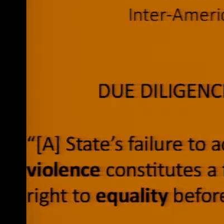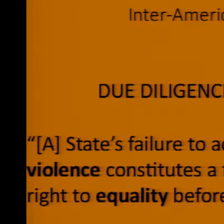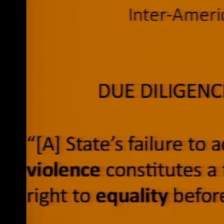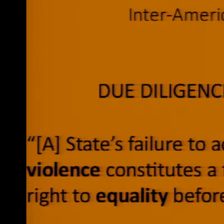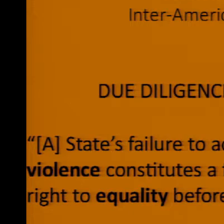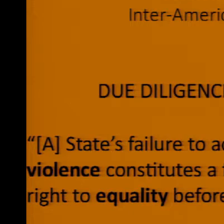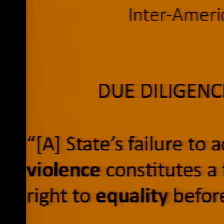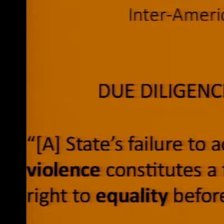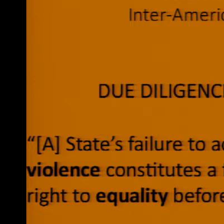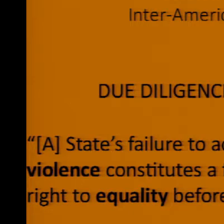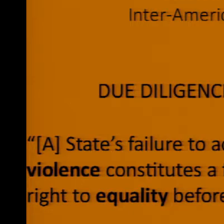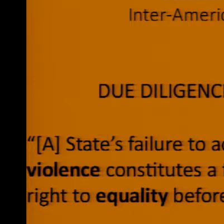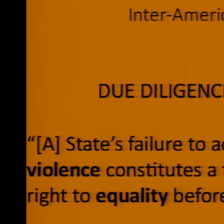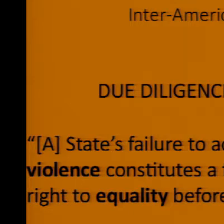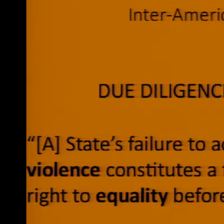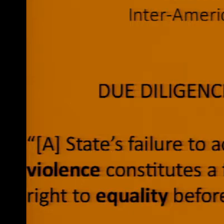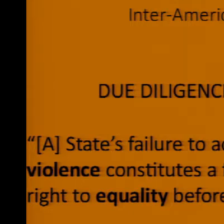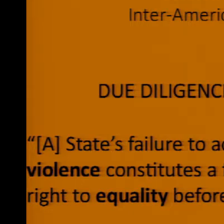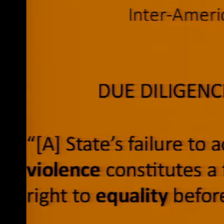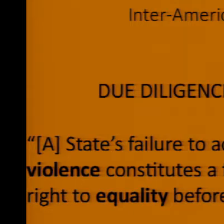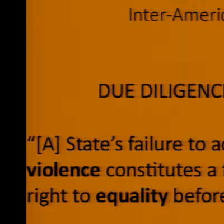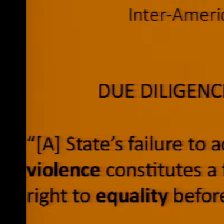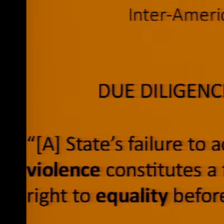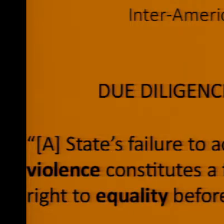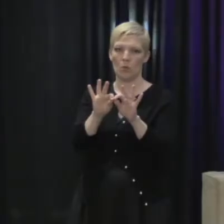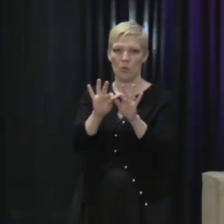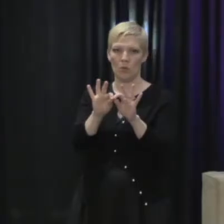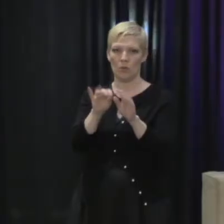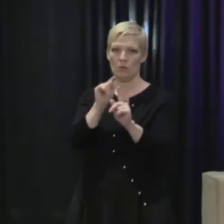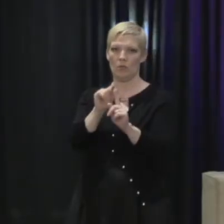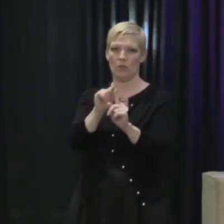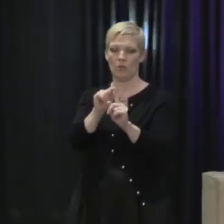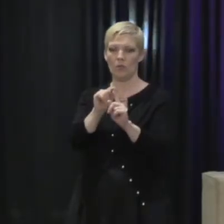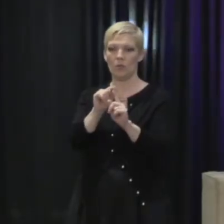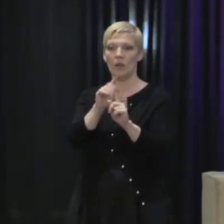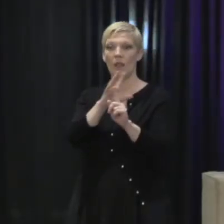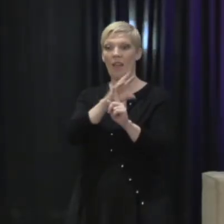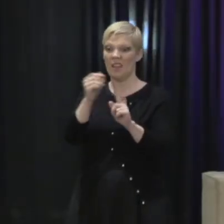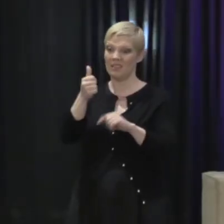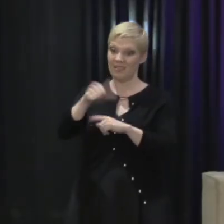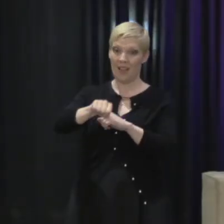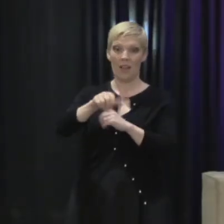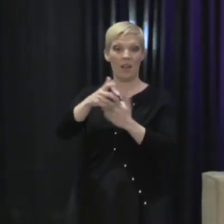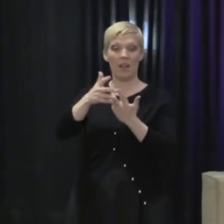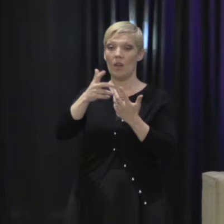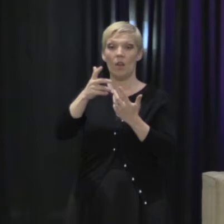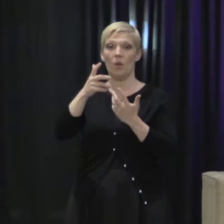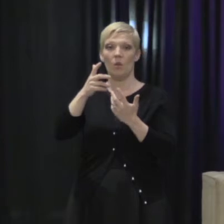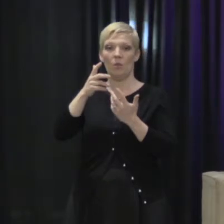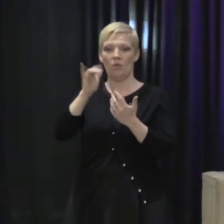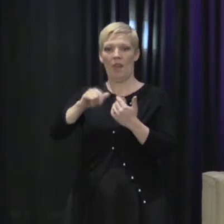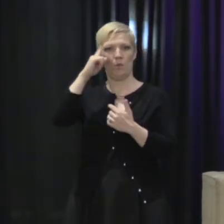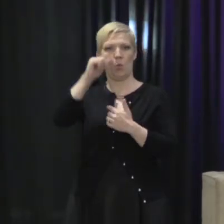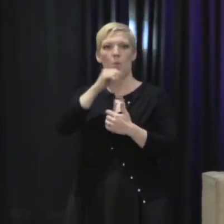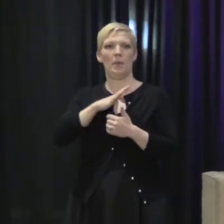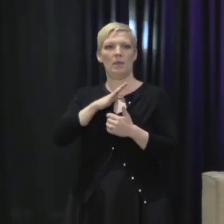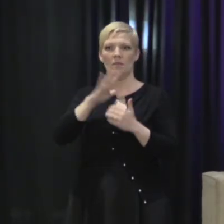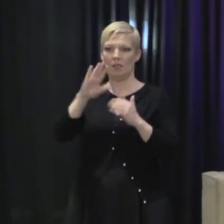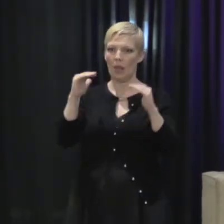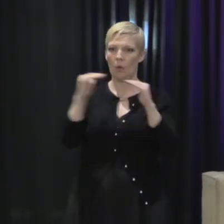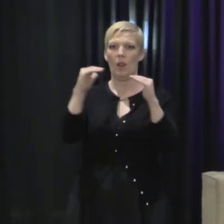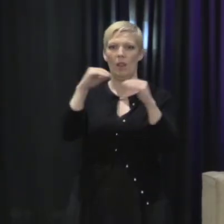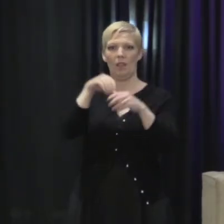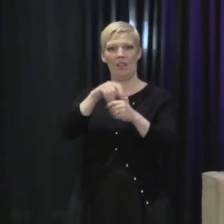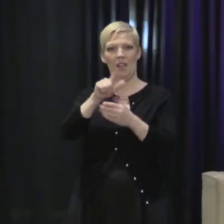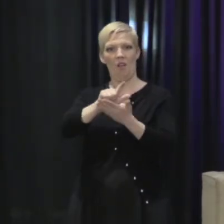That's landmark. That's really important. And denies women their right to equality before the law. And look at